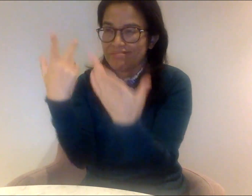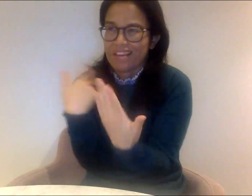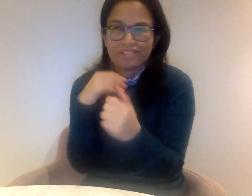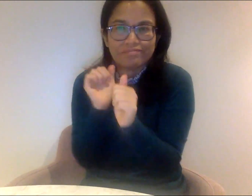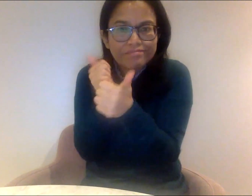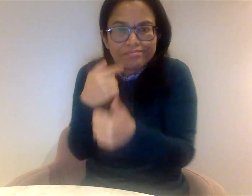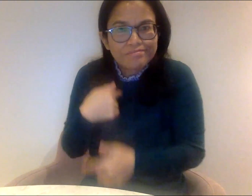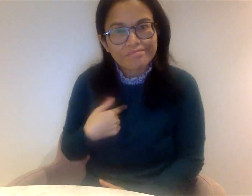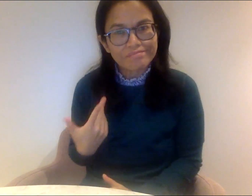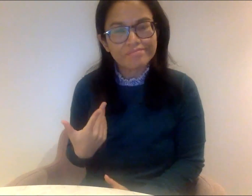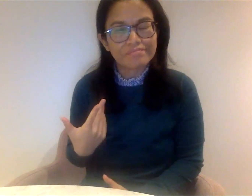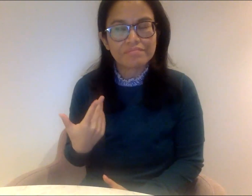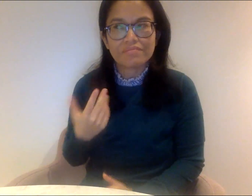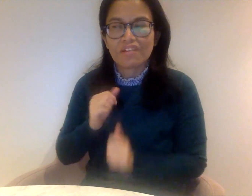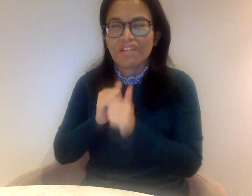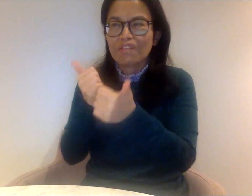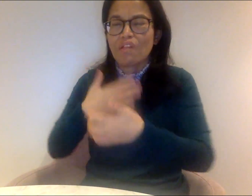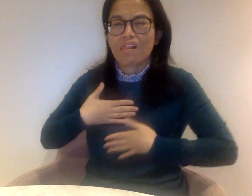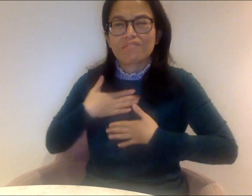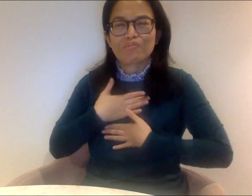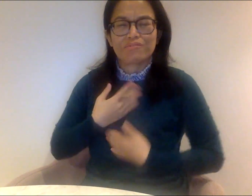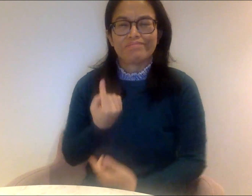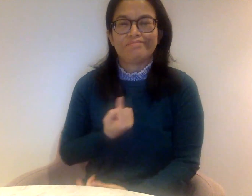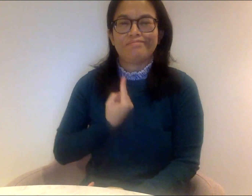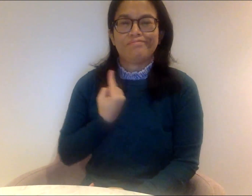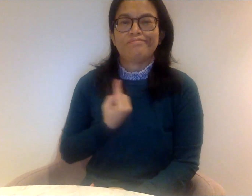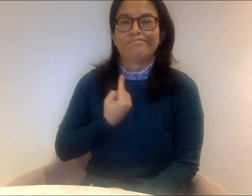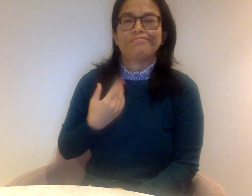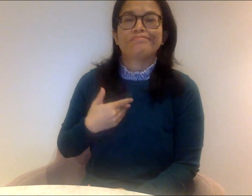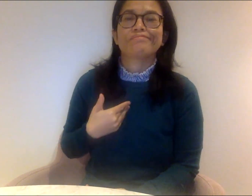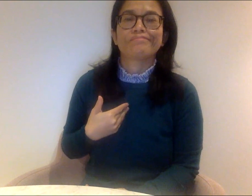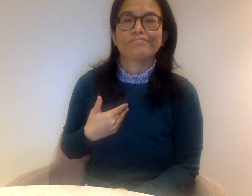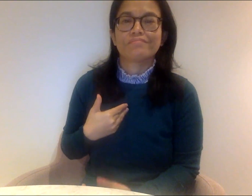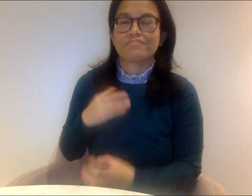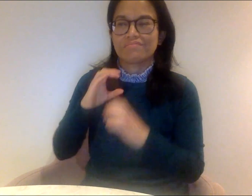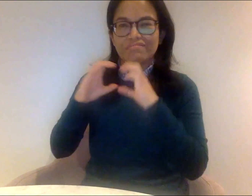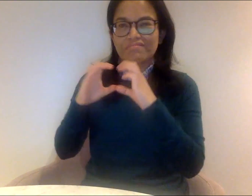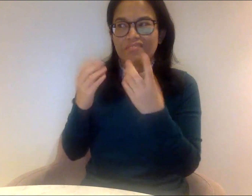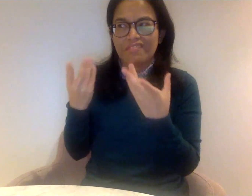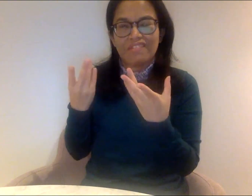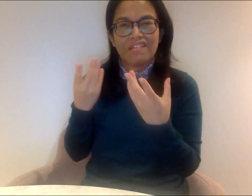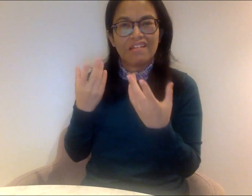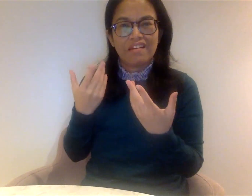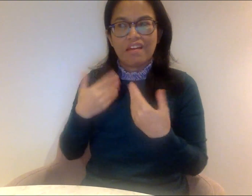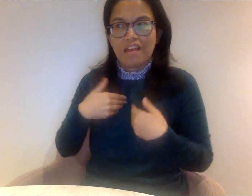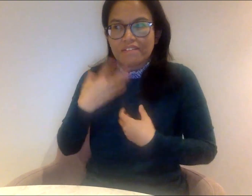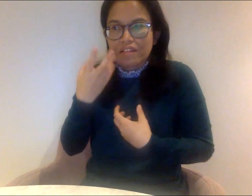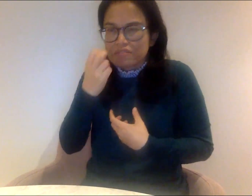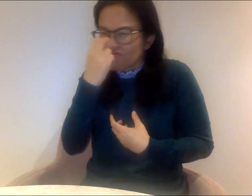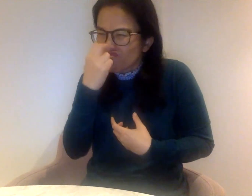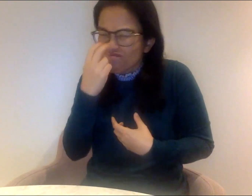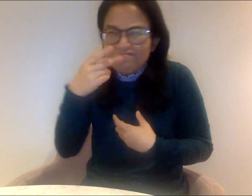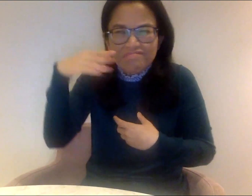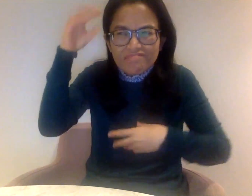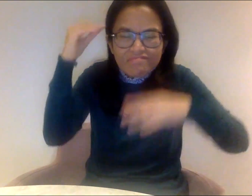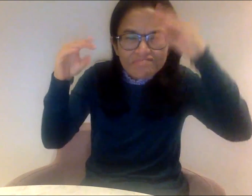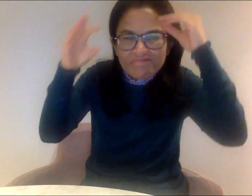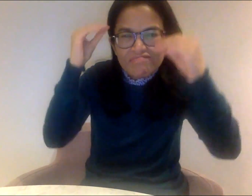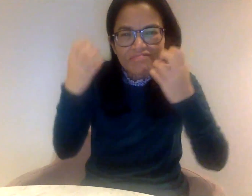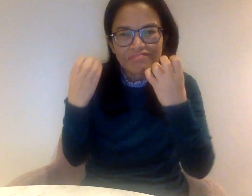I always felt very lonely, as I had no way of communicating. And it was impossible to gain knowledge, I